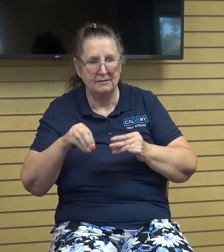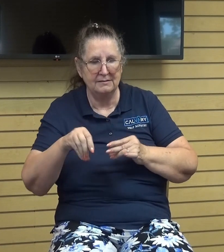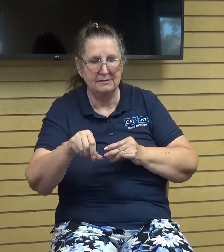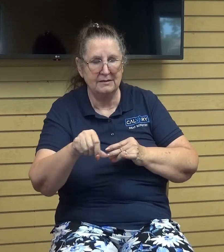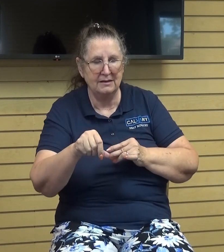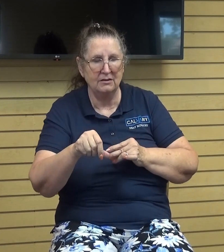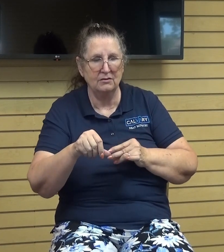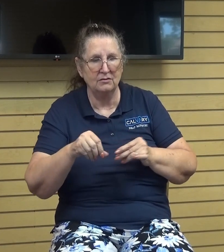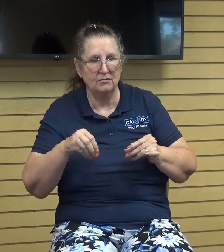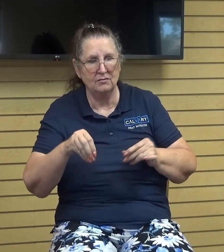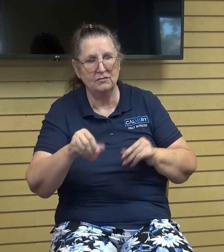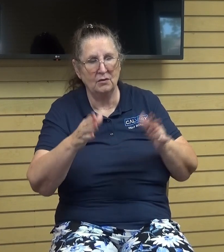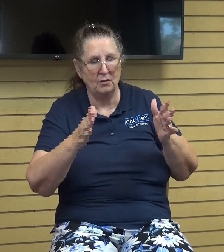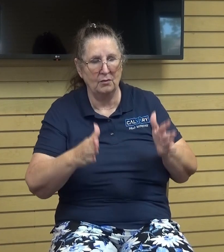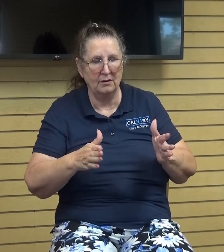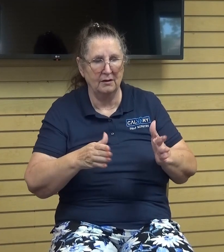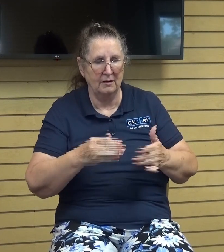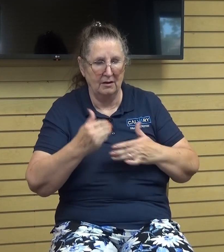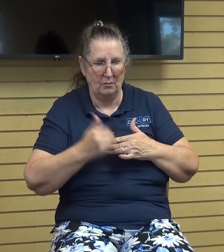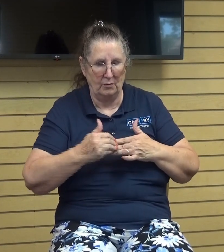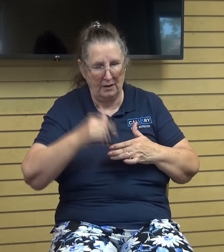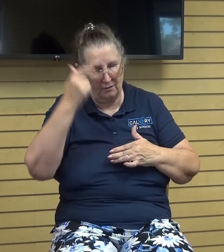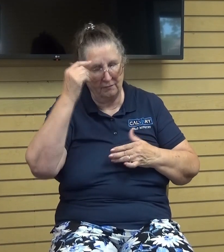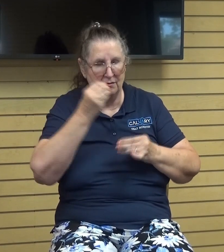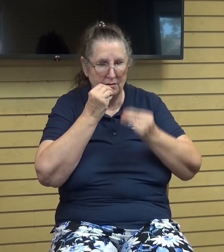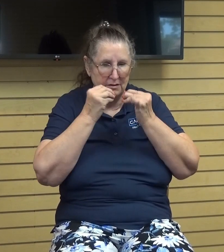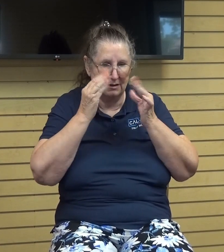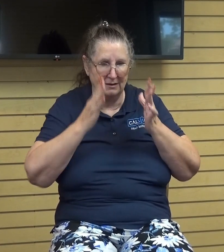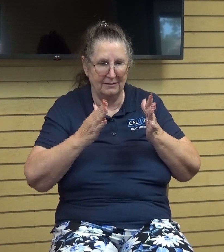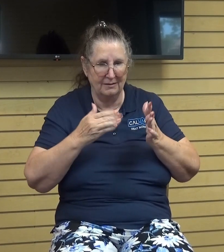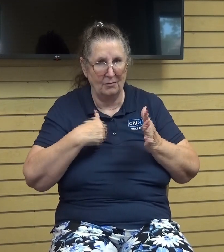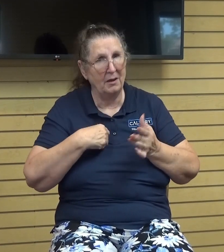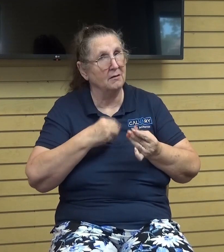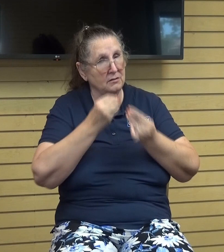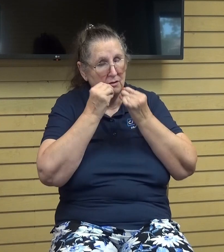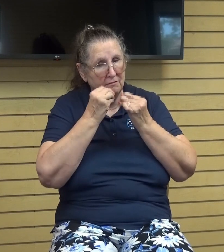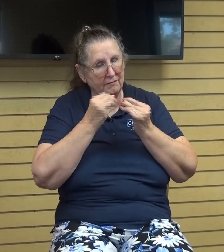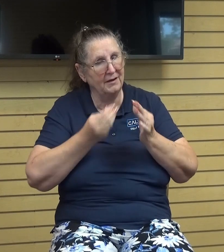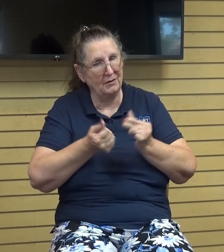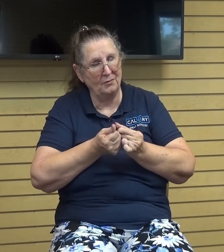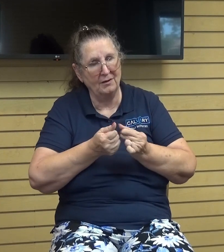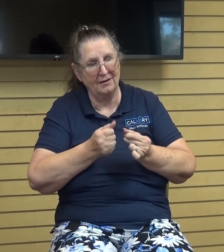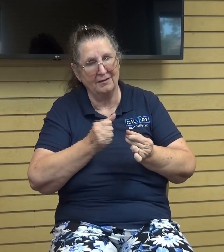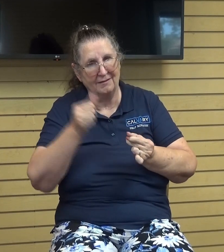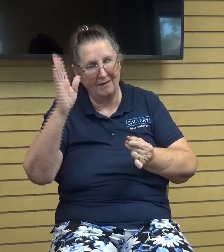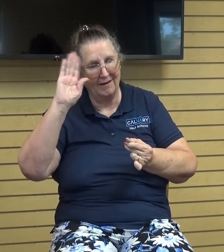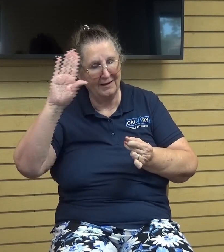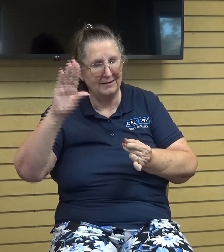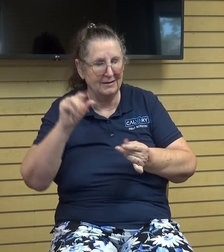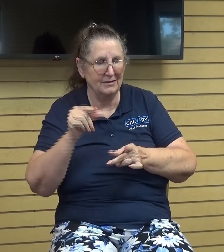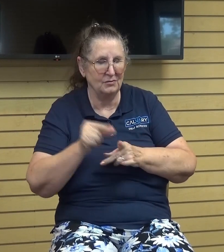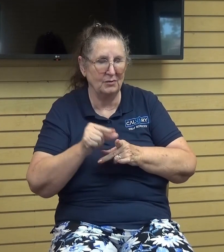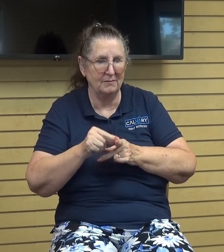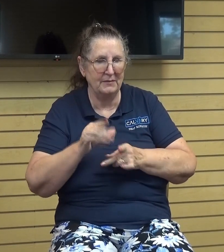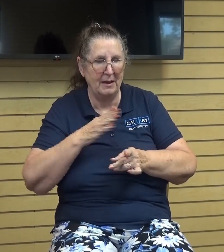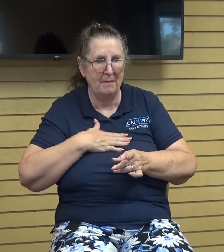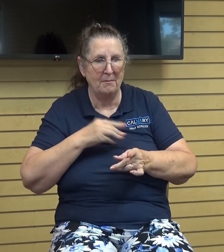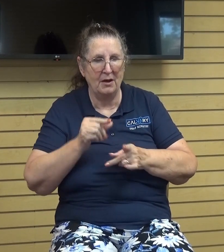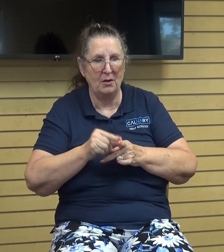and bread to the eater we were so fed by the word so shall my word be that goes out